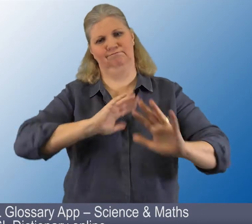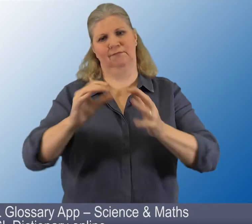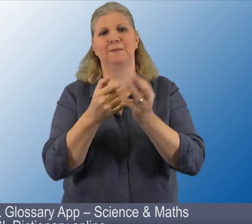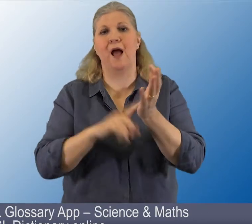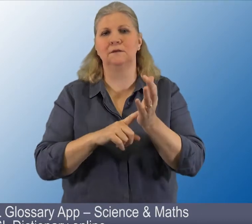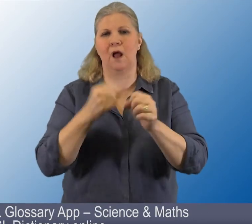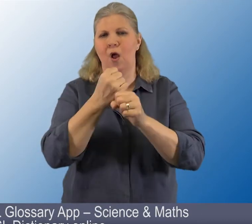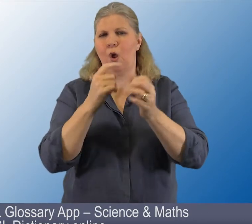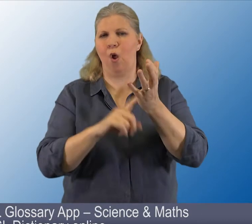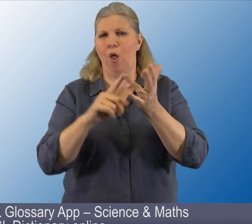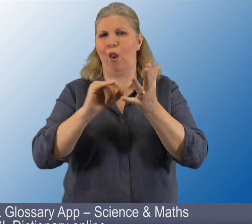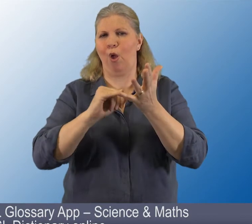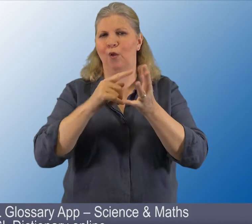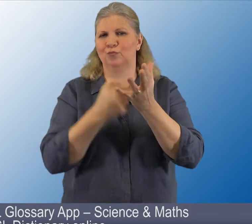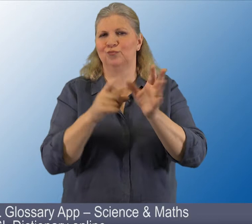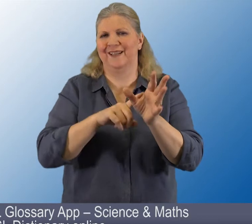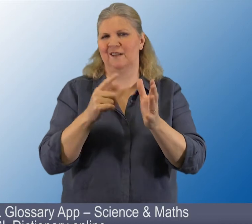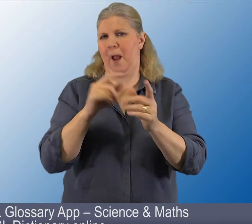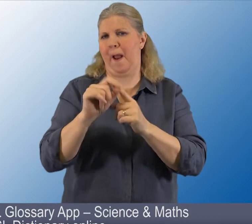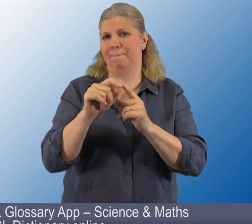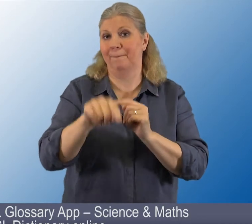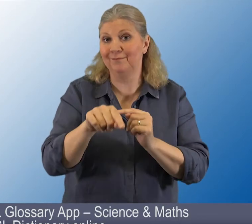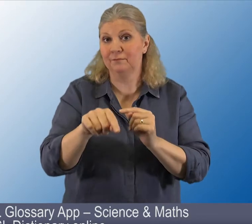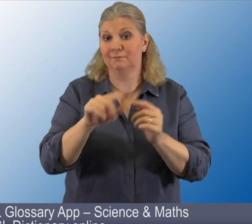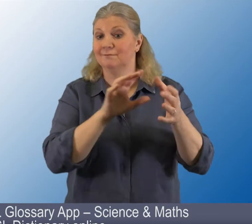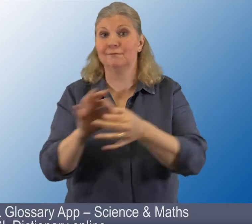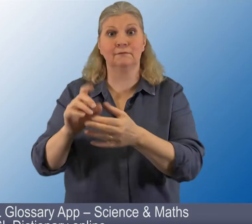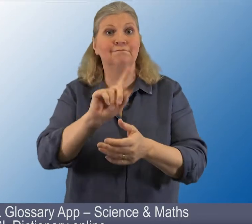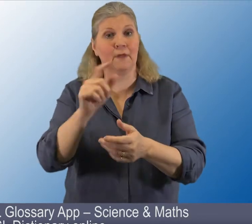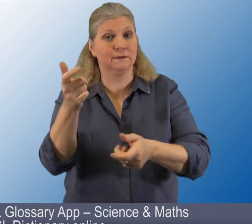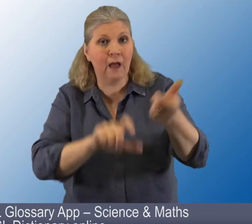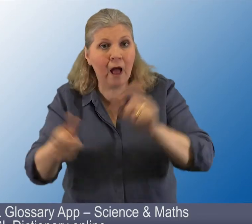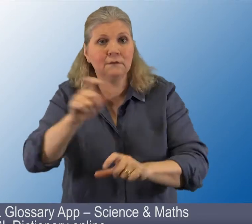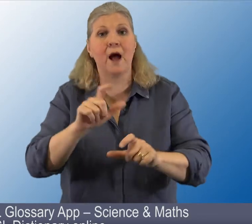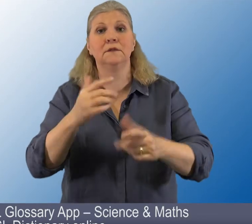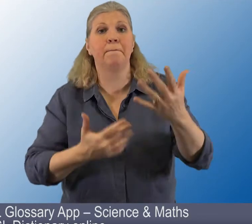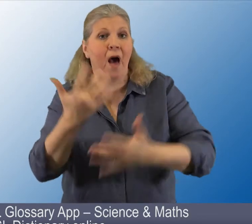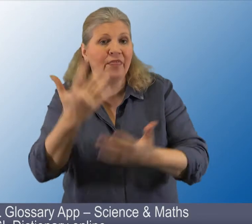15.-Action 15. BSL Glossary App, Science and Maths 15. BSL Dictionary Online